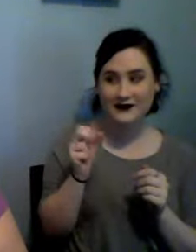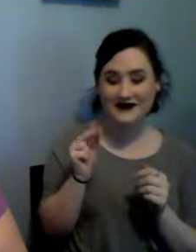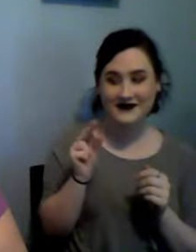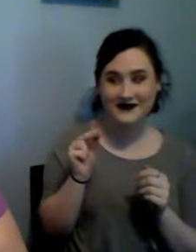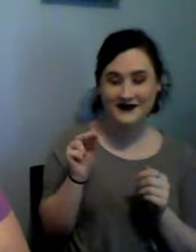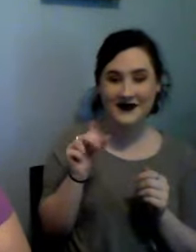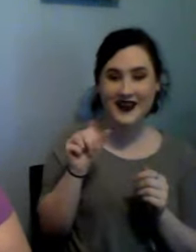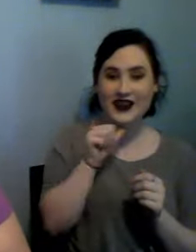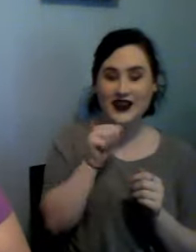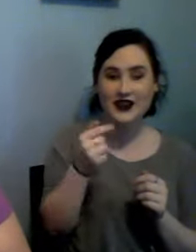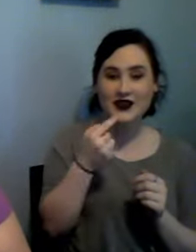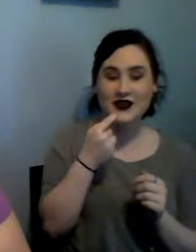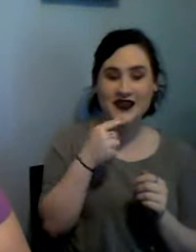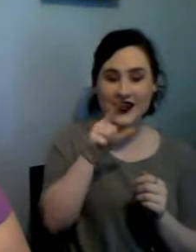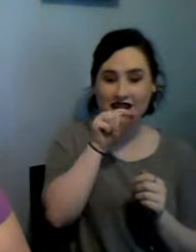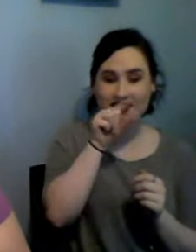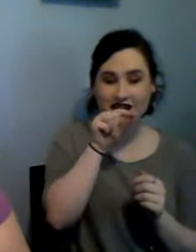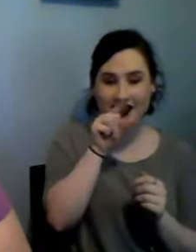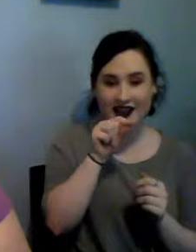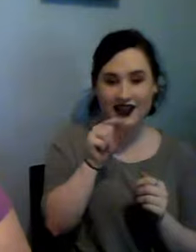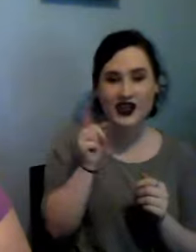I like the chicken